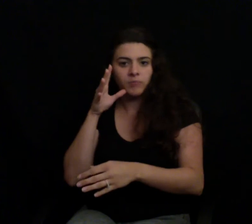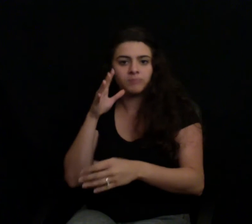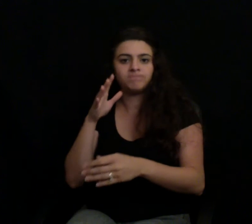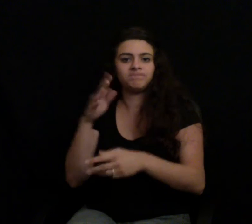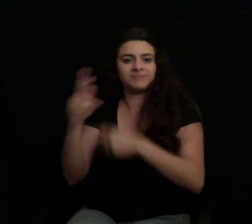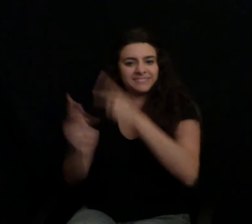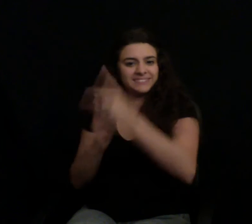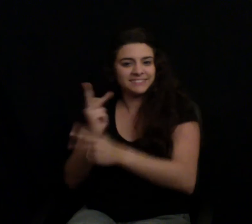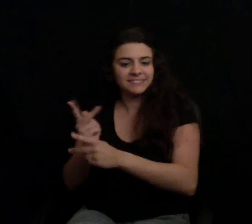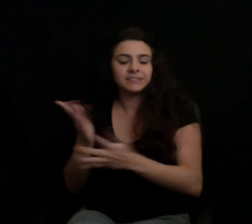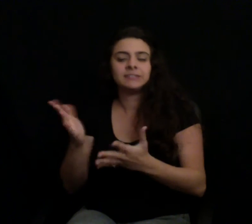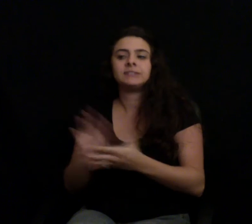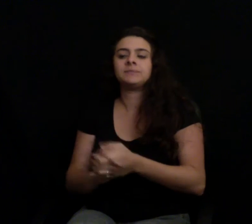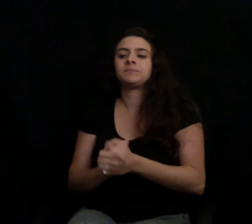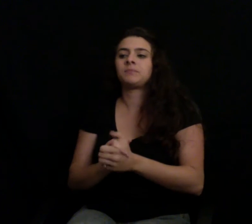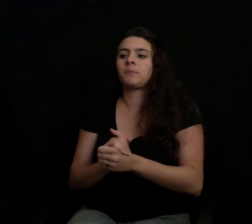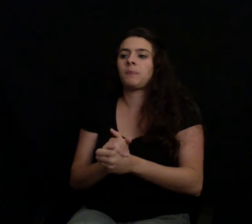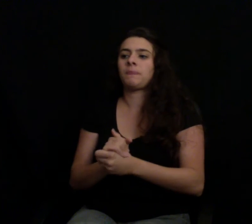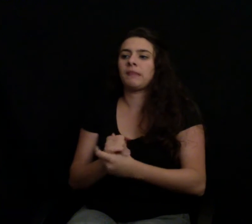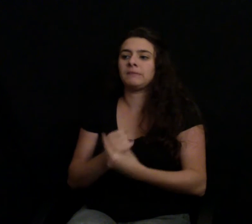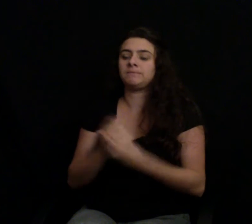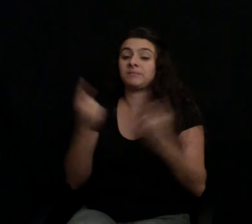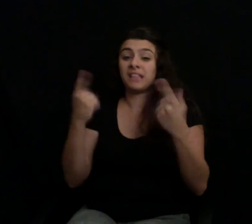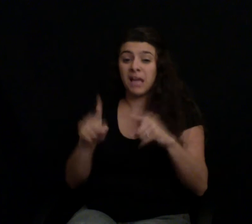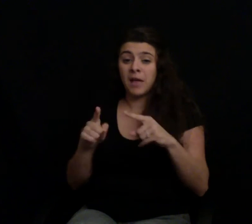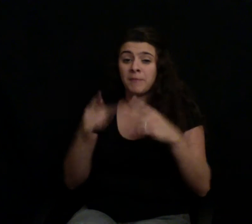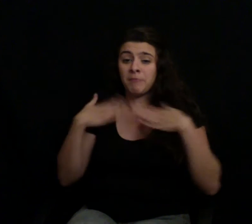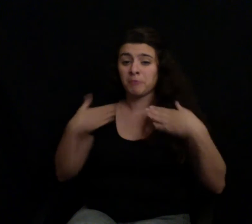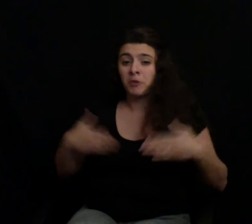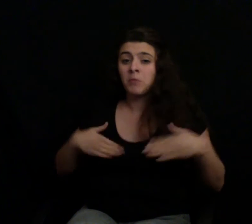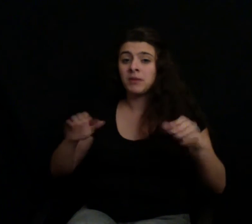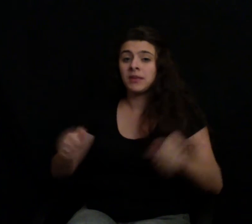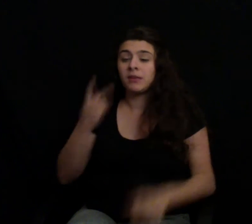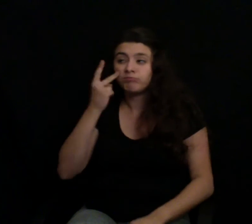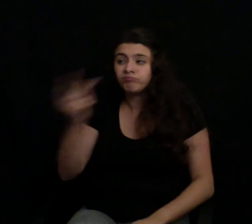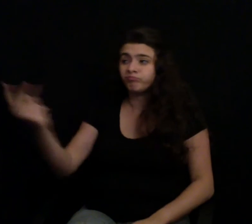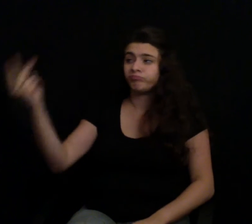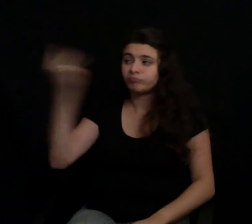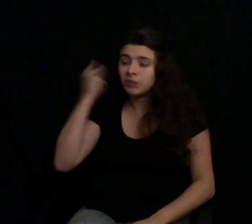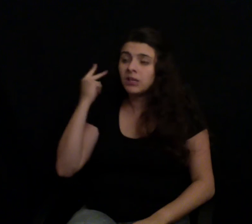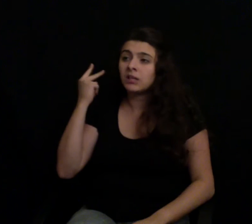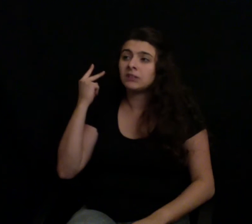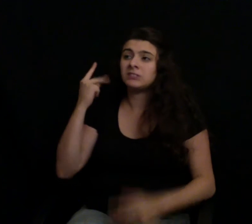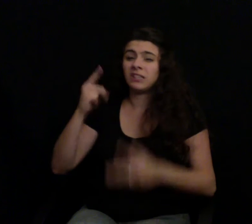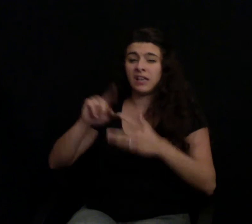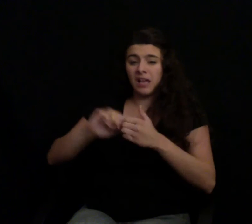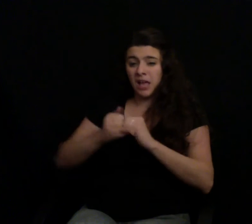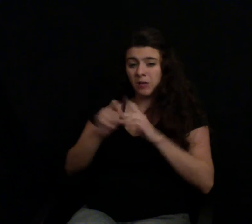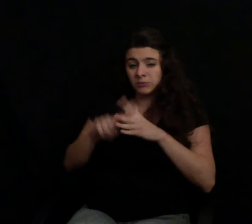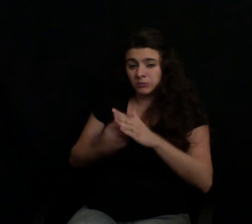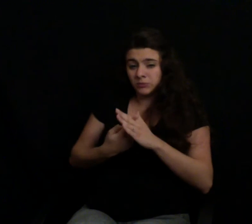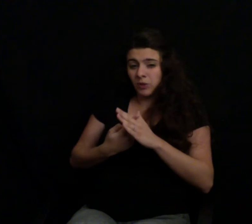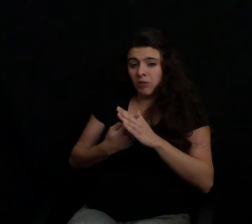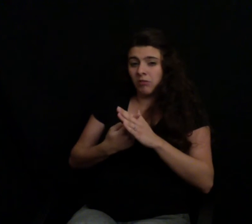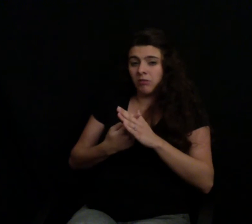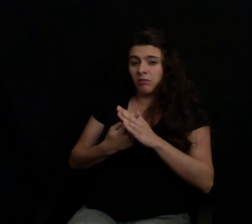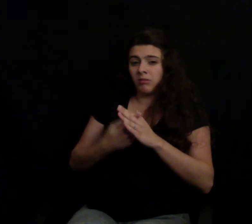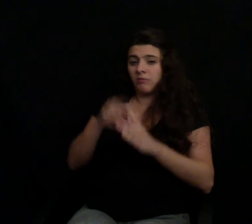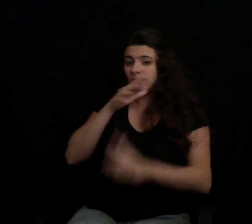starting all over again and we looked at how much arable land we have, how many people are on the planet. We would never say, everybody needs cheap meat. That's